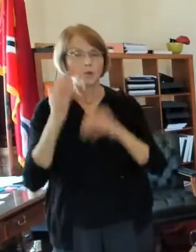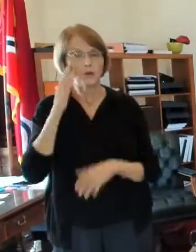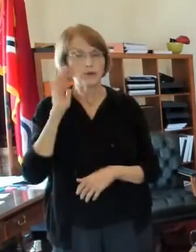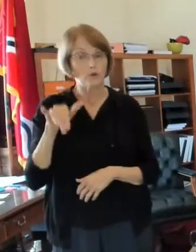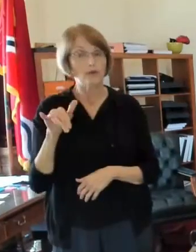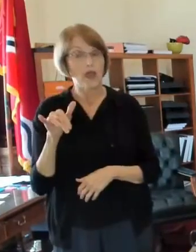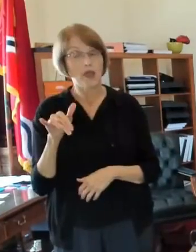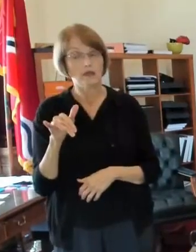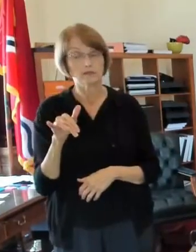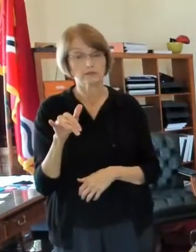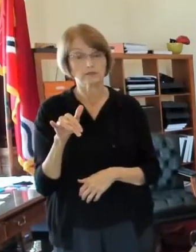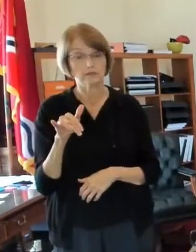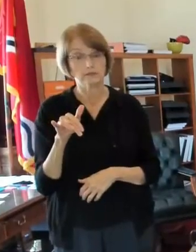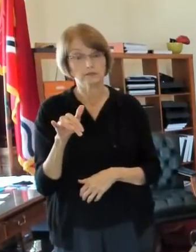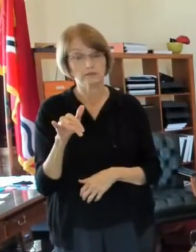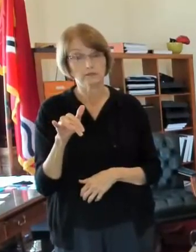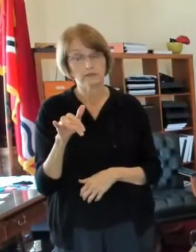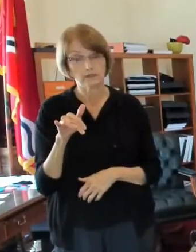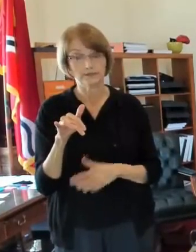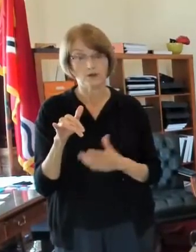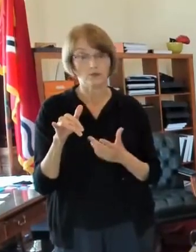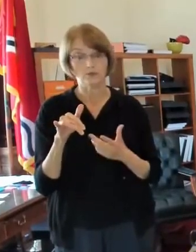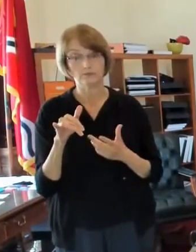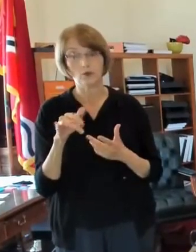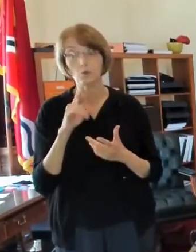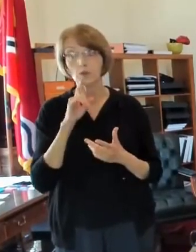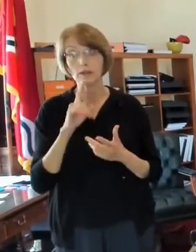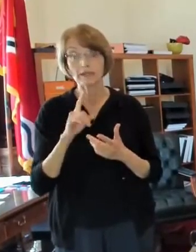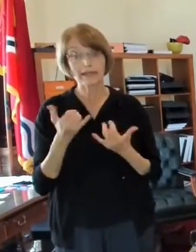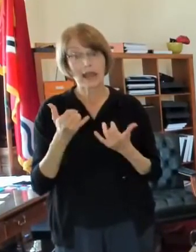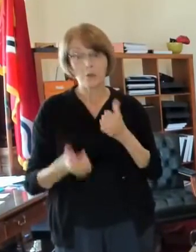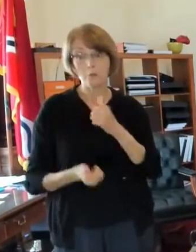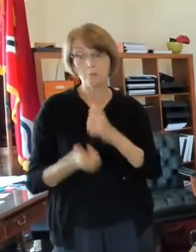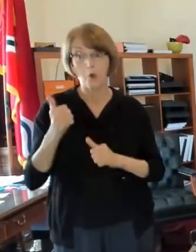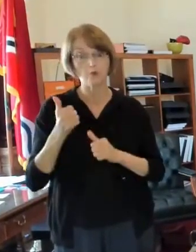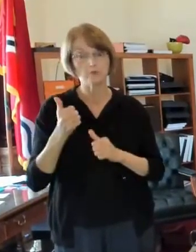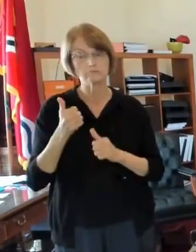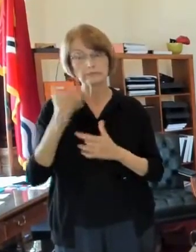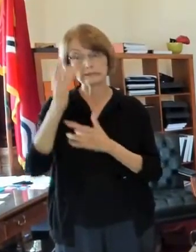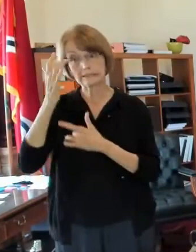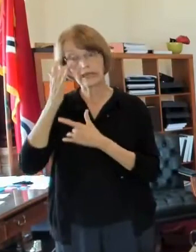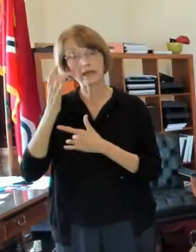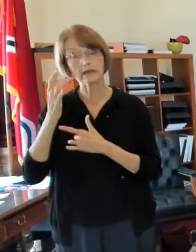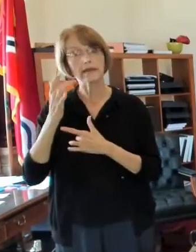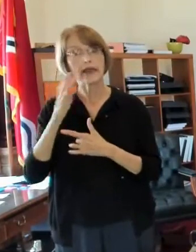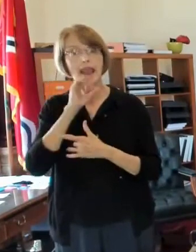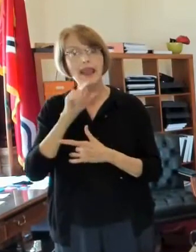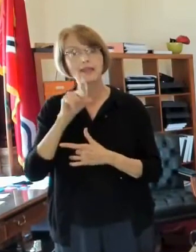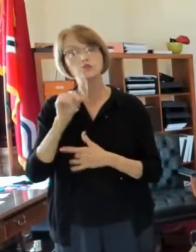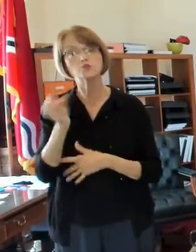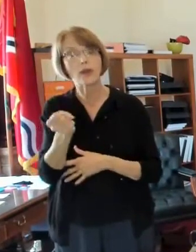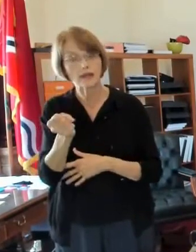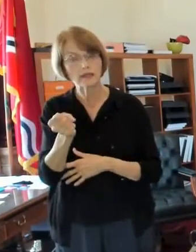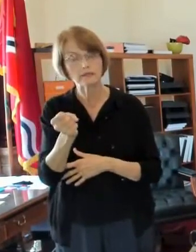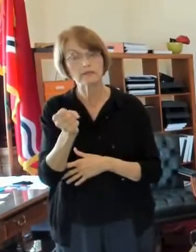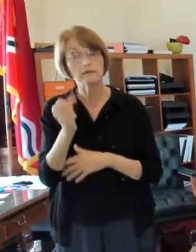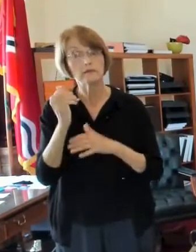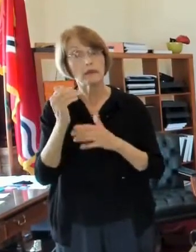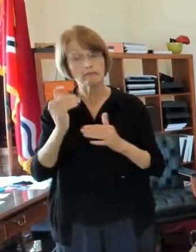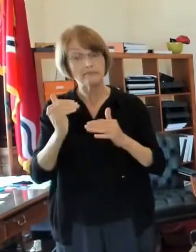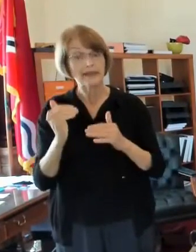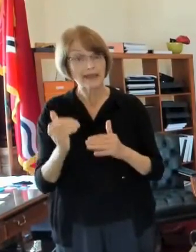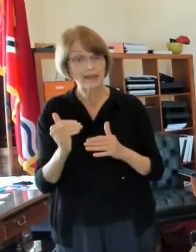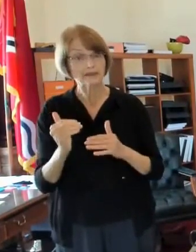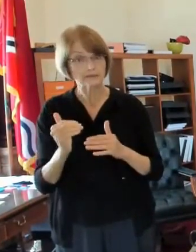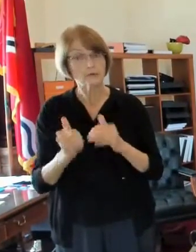increase in terms of number of cases in is among 20 year olds the next highest increase is among a number of cases is among